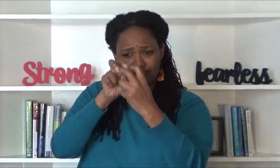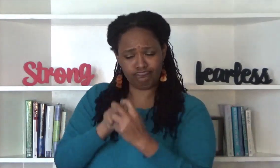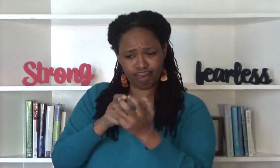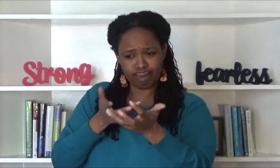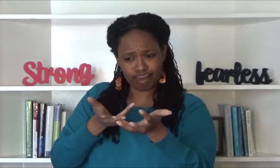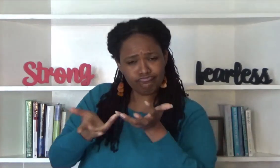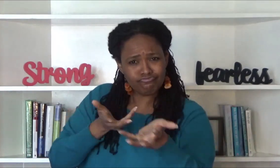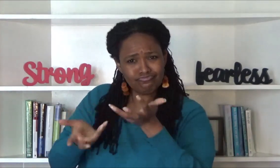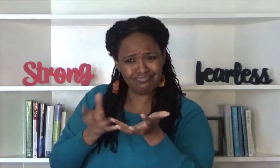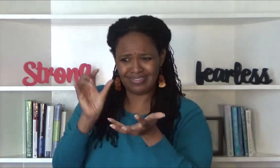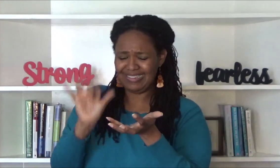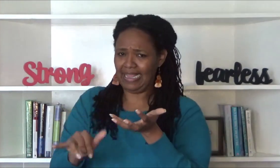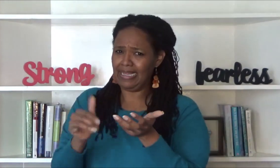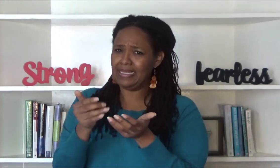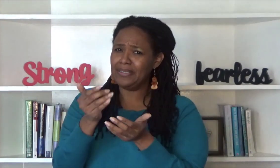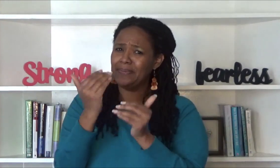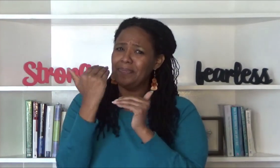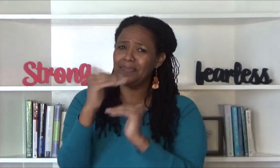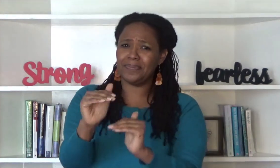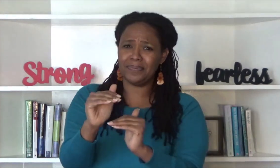to help mitigate these problems